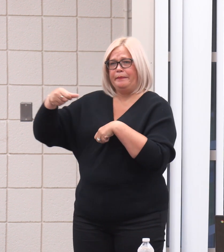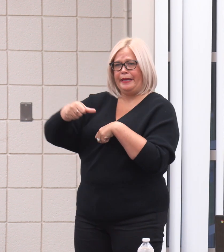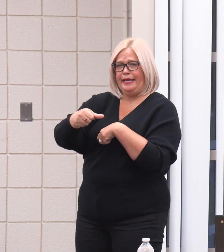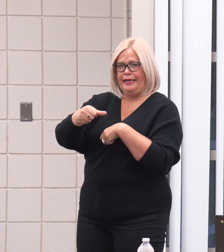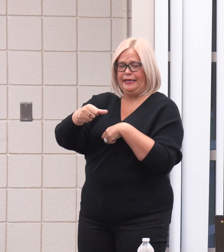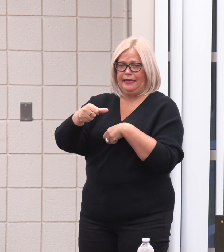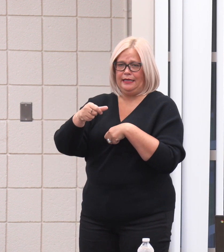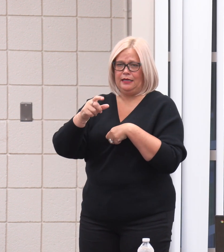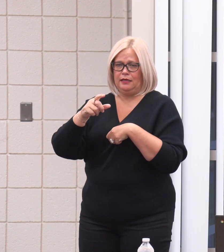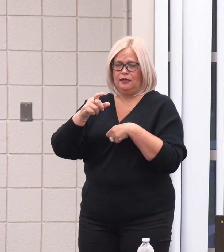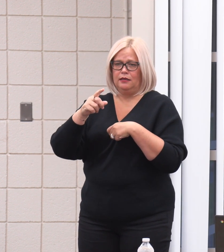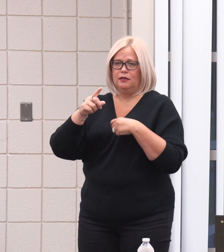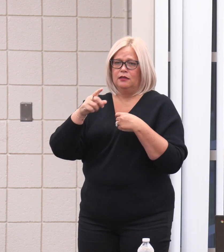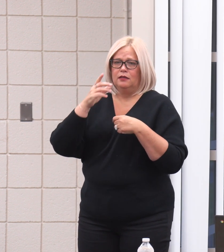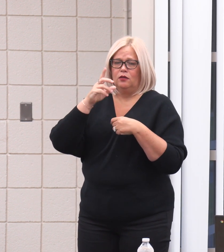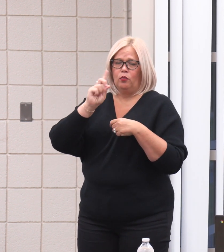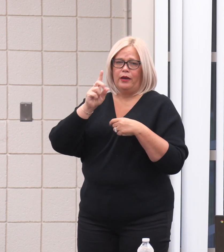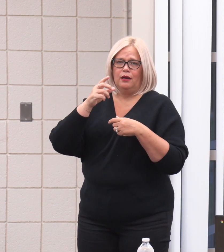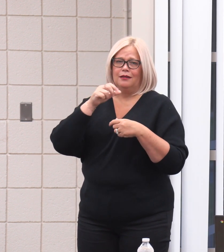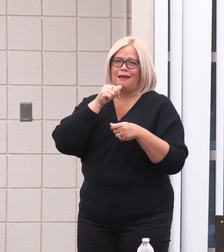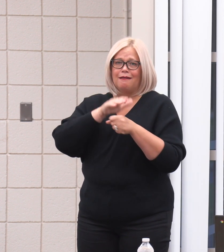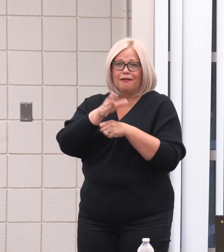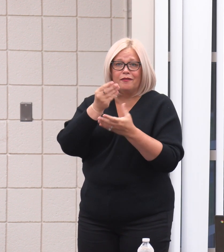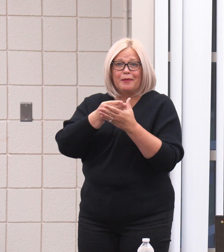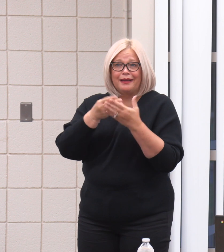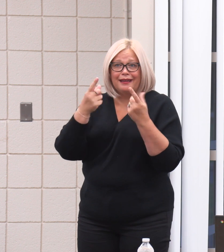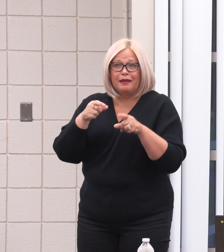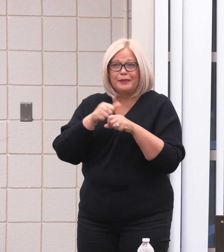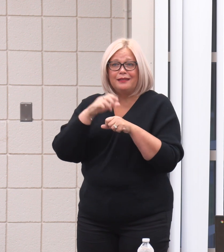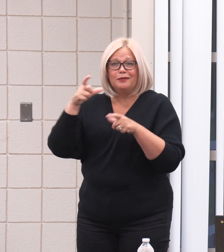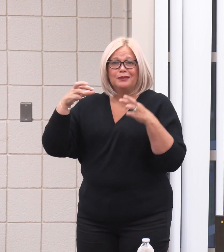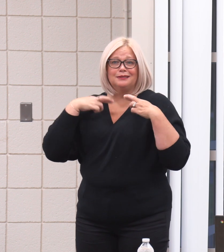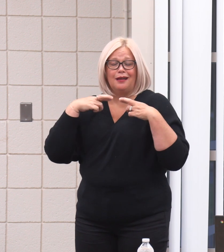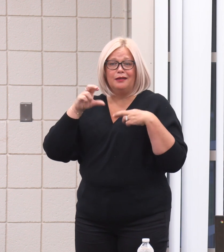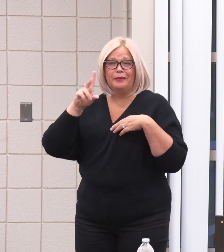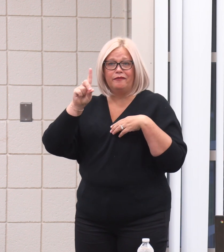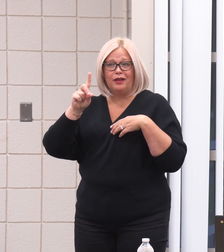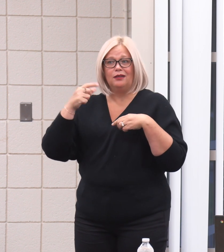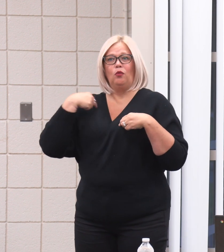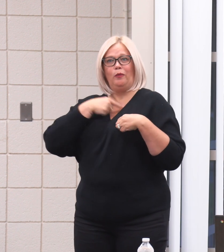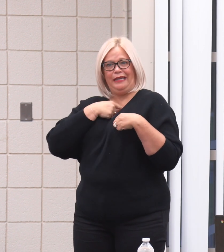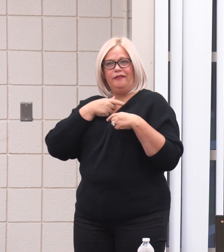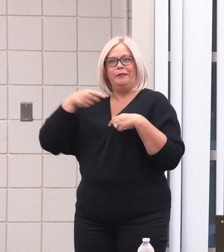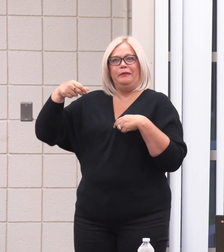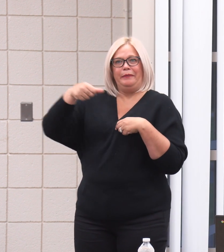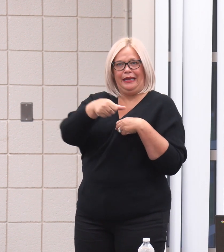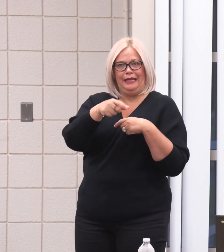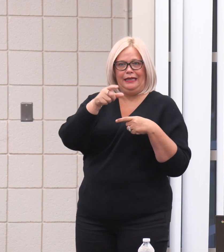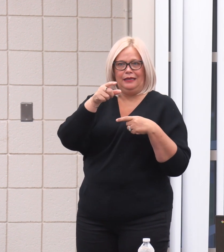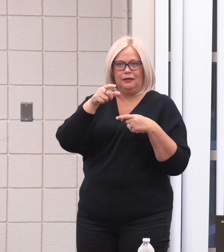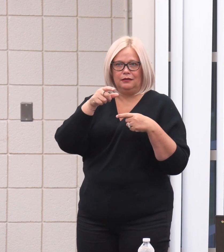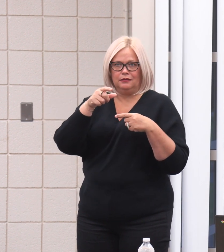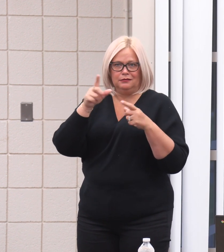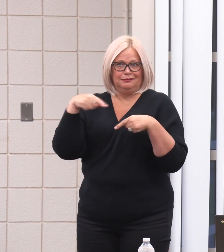shortfall in the retirement fund since 2012. And the promise was always that once that fund was fully